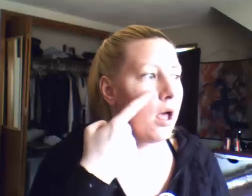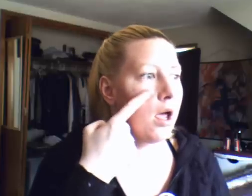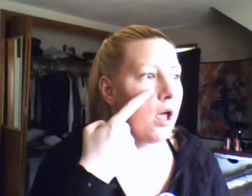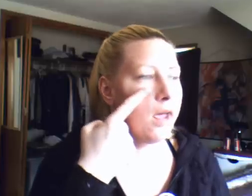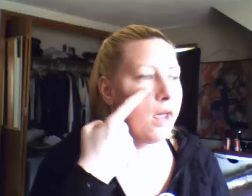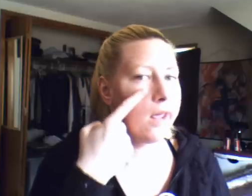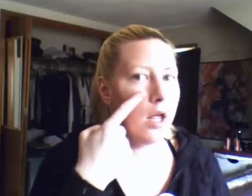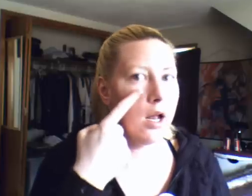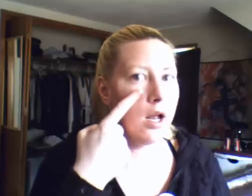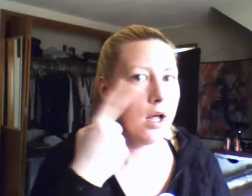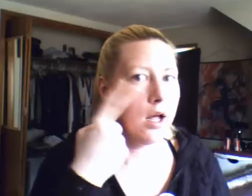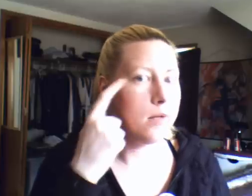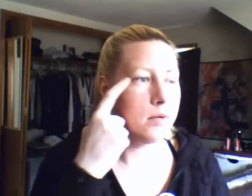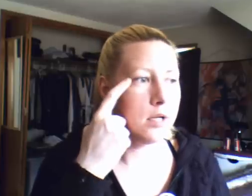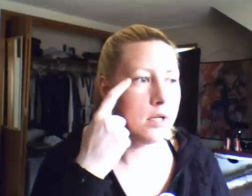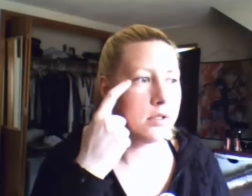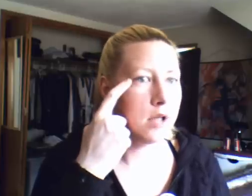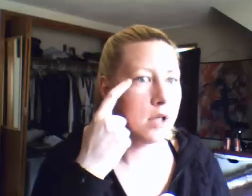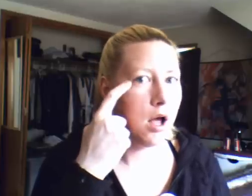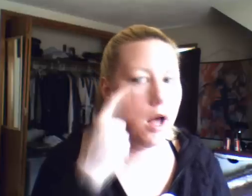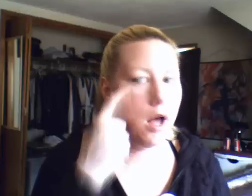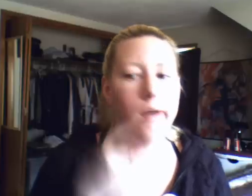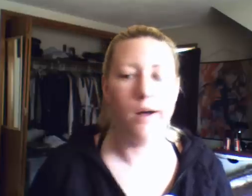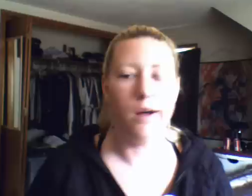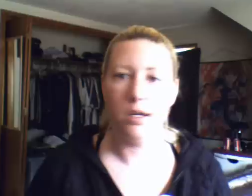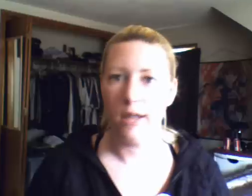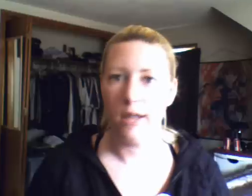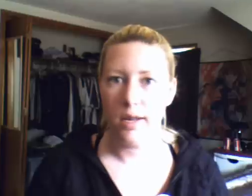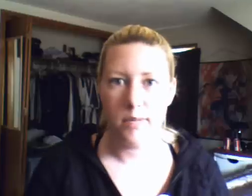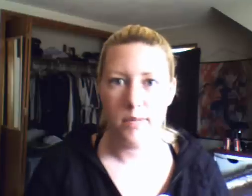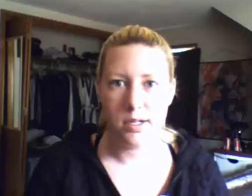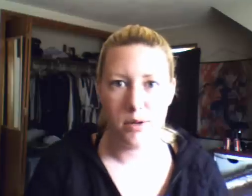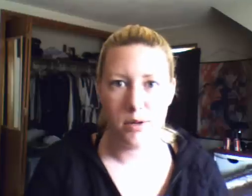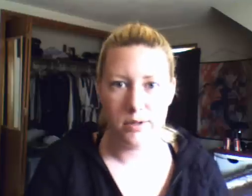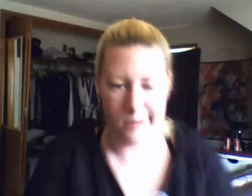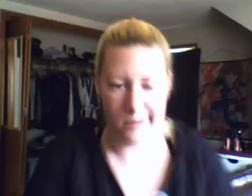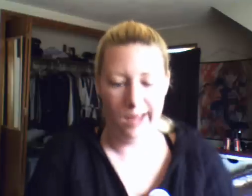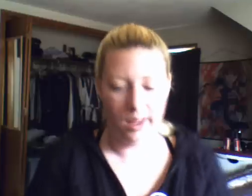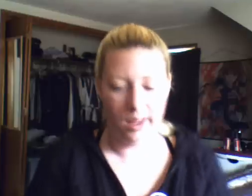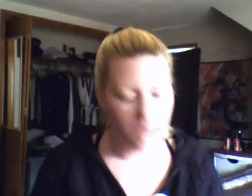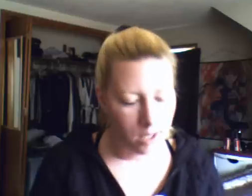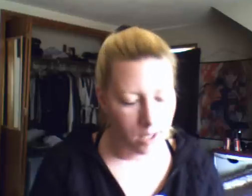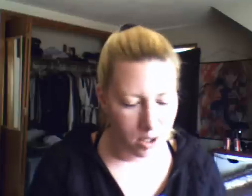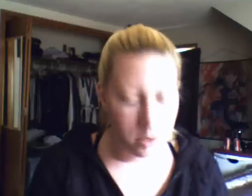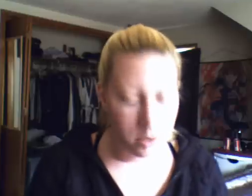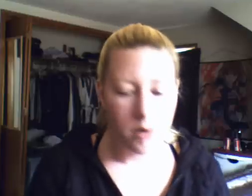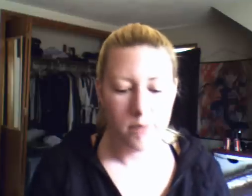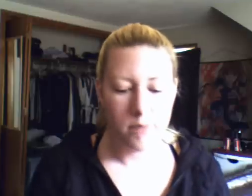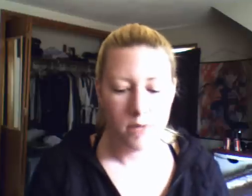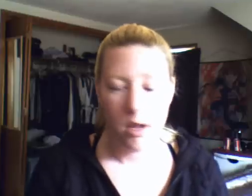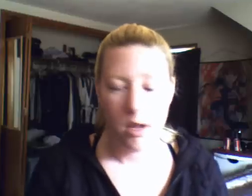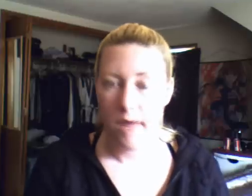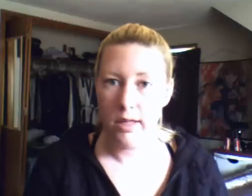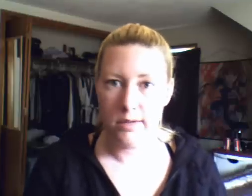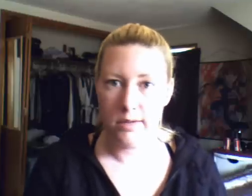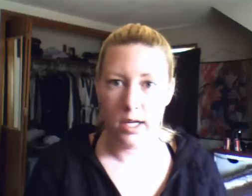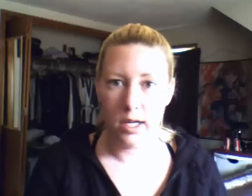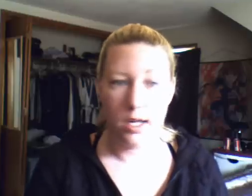and my wrinkles oh I didn't miss those so um everything's fine